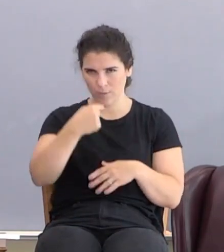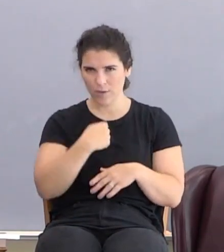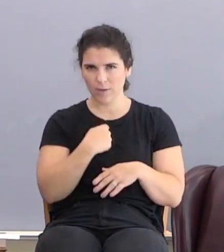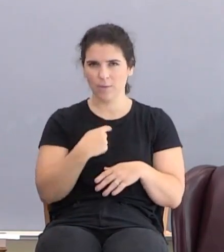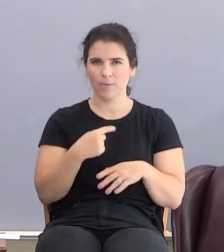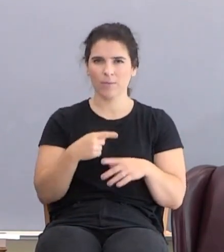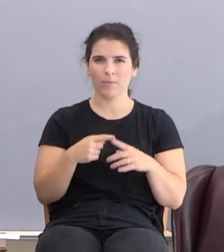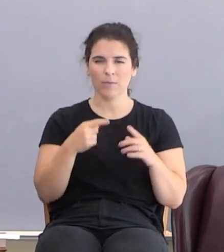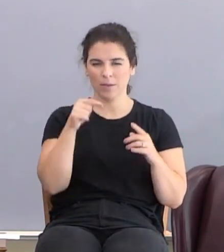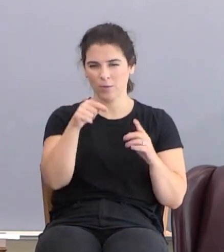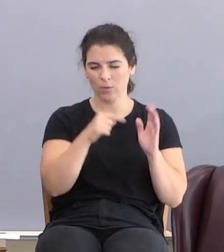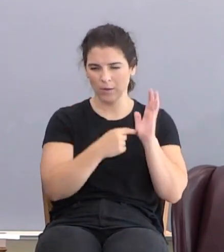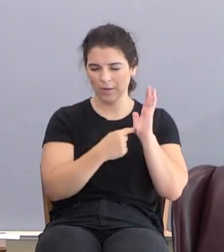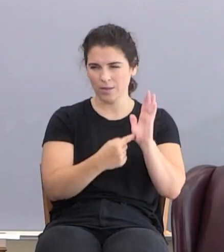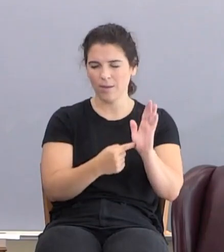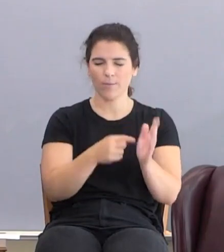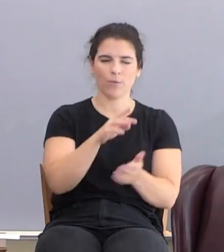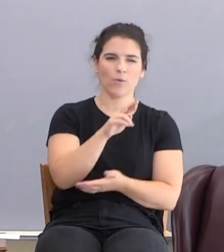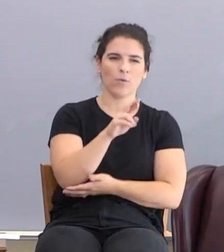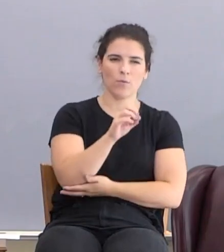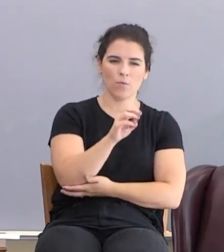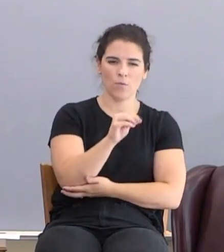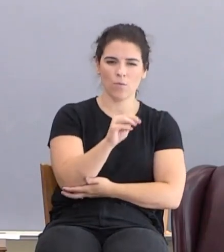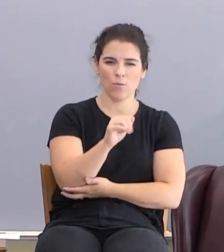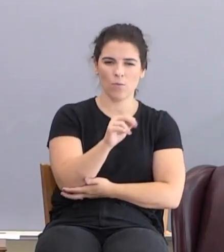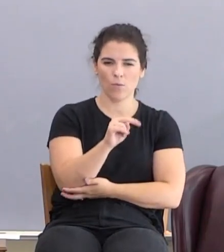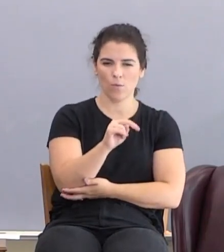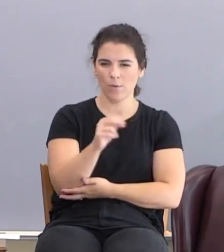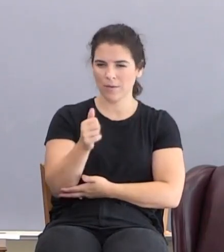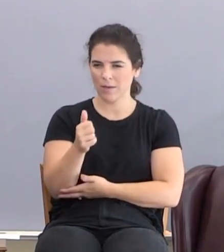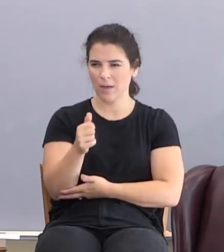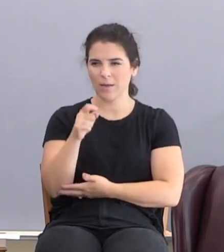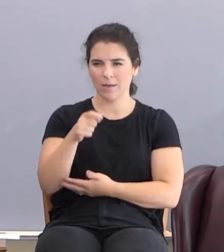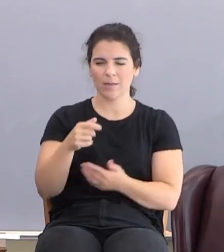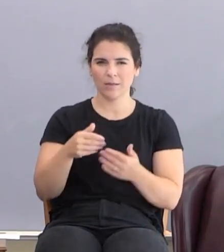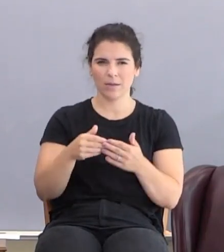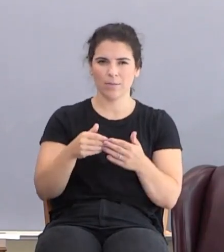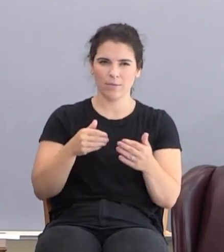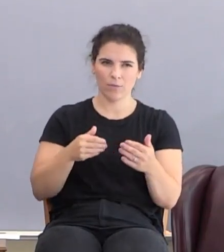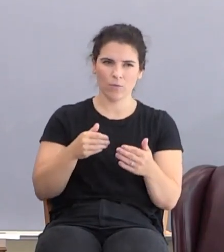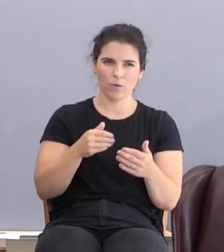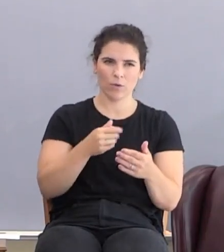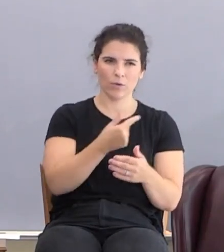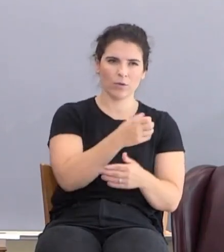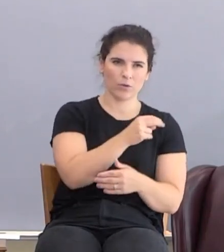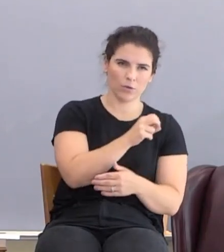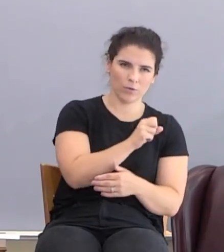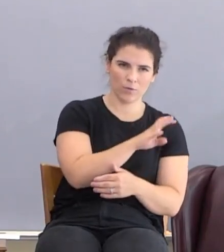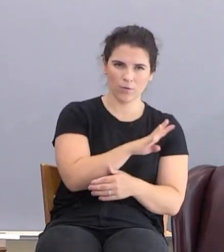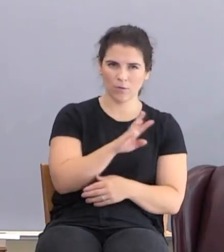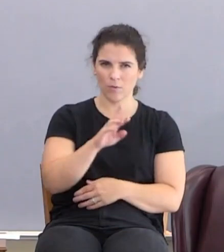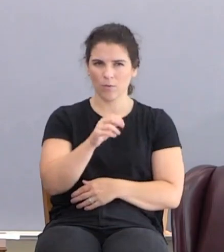This is an illustration. Romans chapter 10 needs to go before Genesis 4. Romans 10, verse number 2.